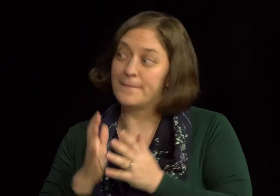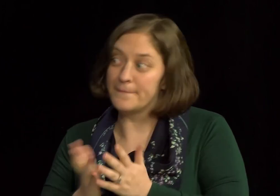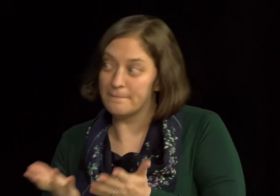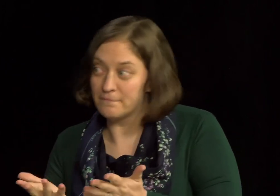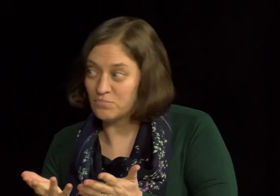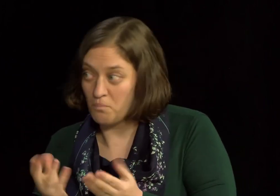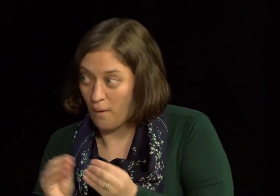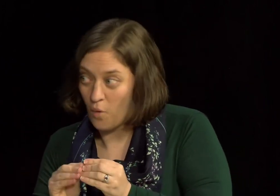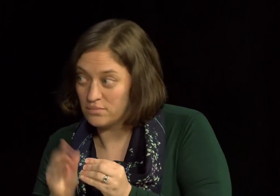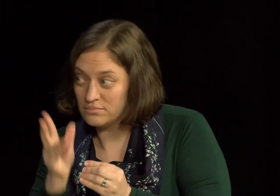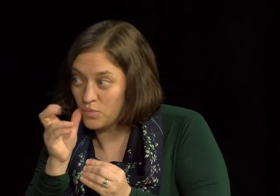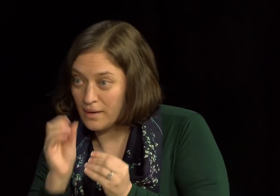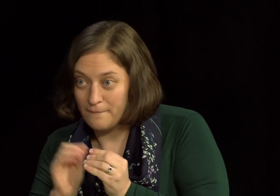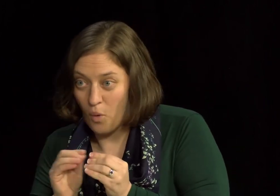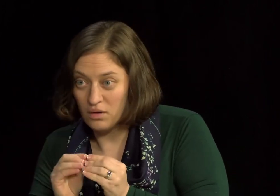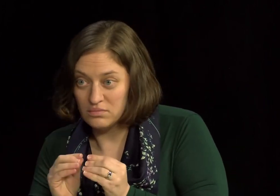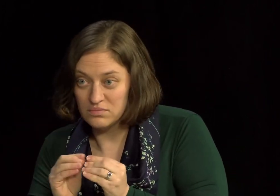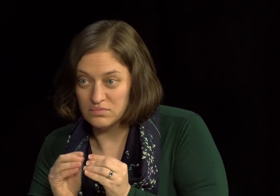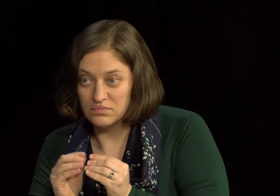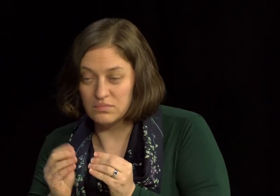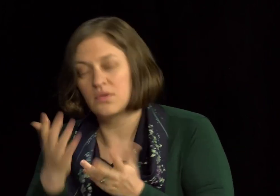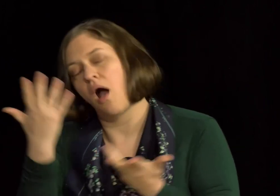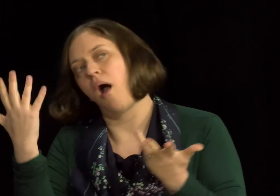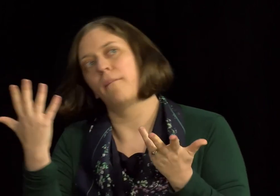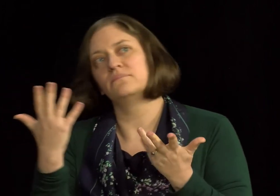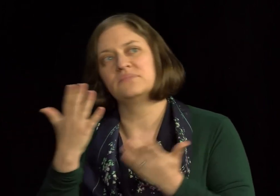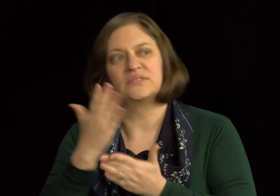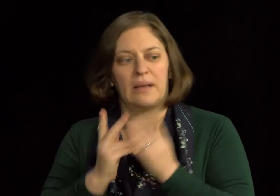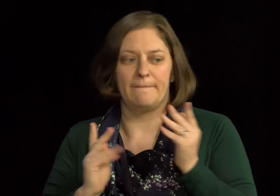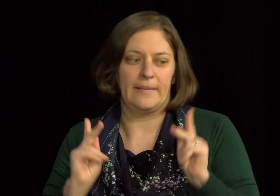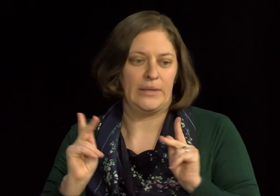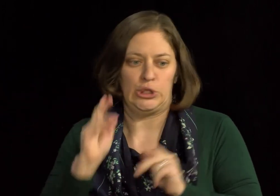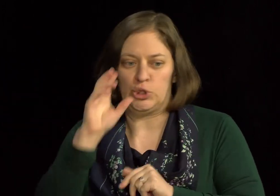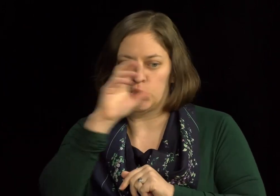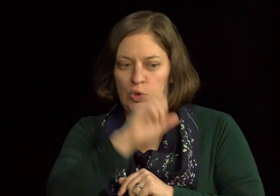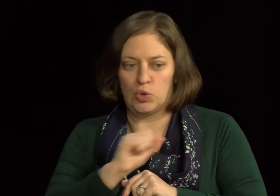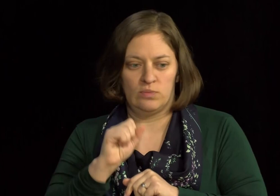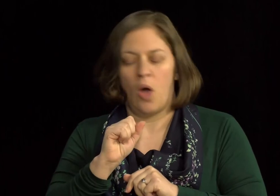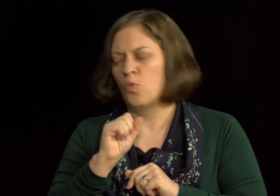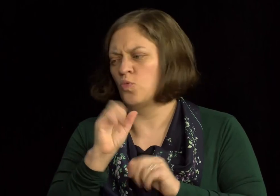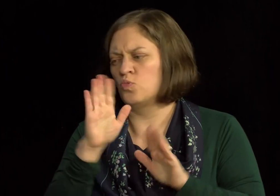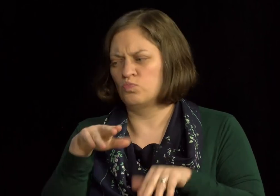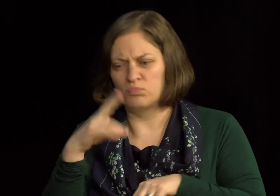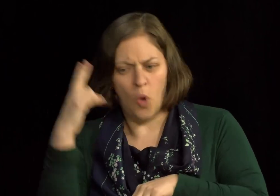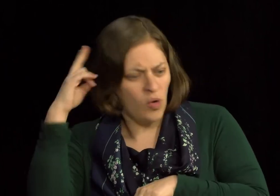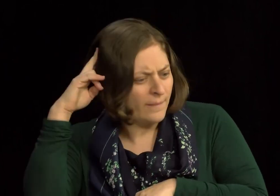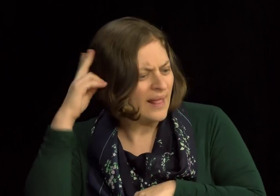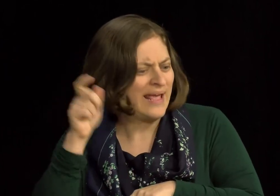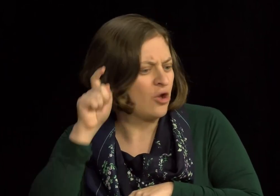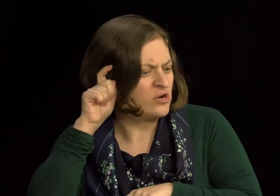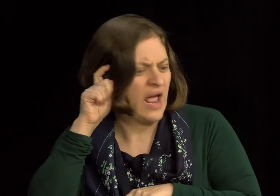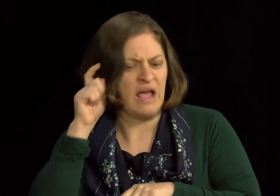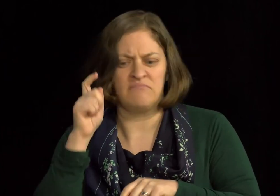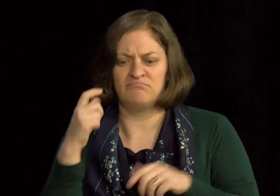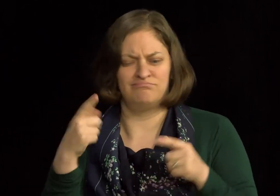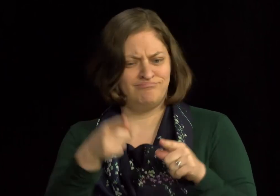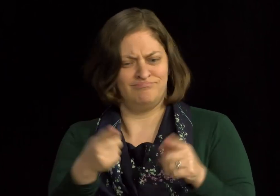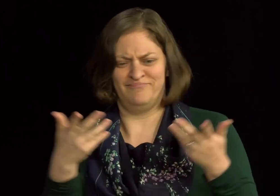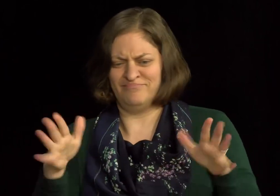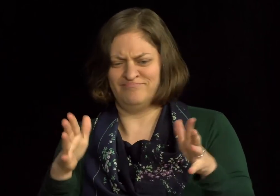Oh, go ahead. No, go ahead. So, I'm just thinking of some other misconceptions that people assume, oh, well, you should